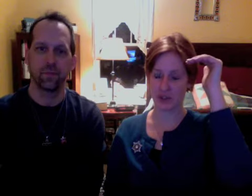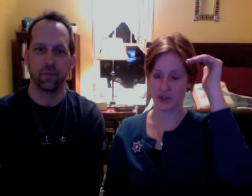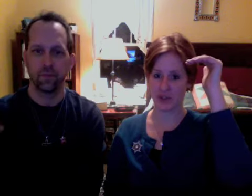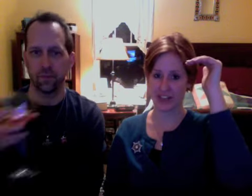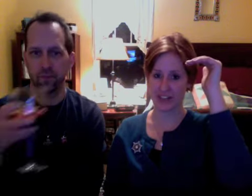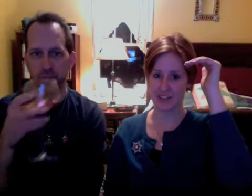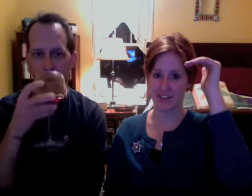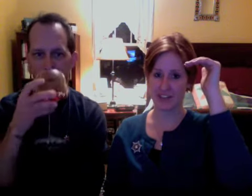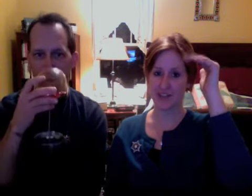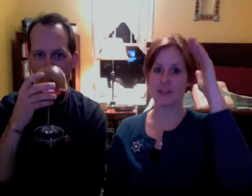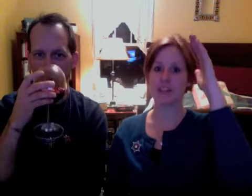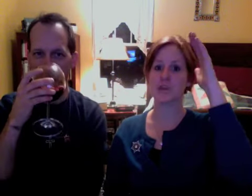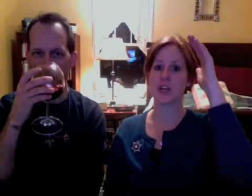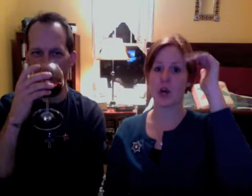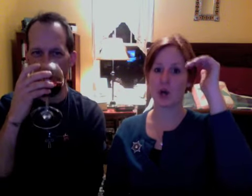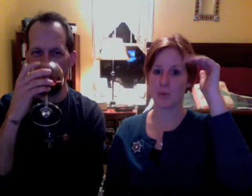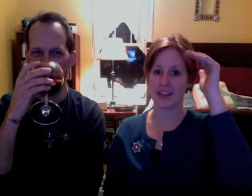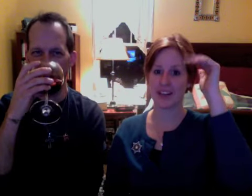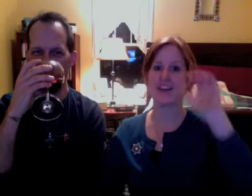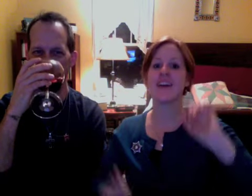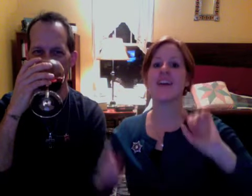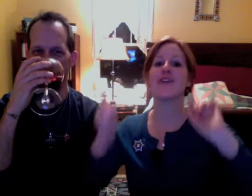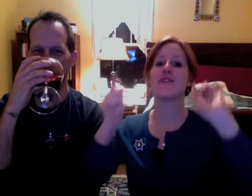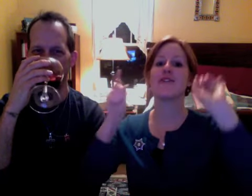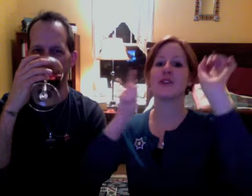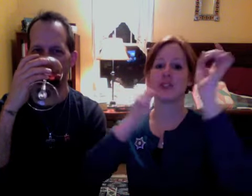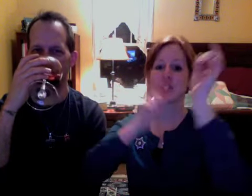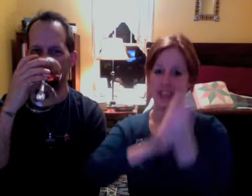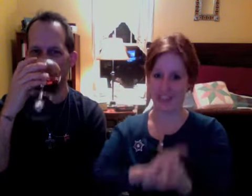forehead because we are hoping for change.